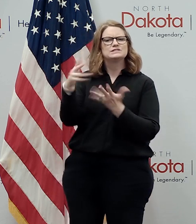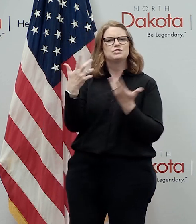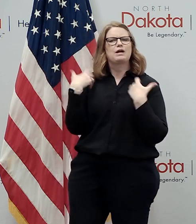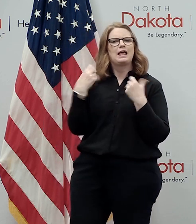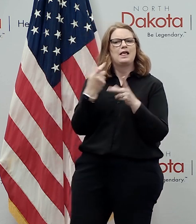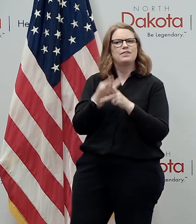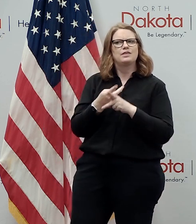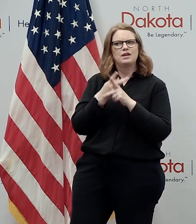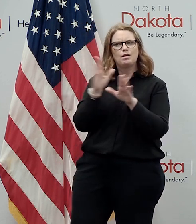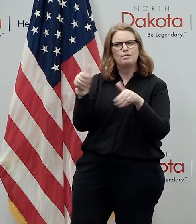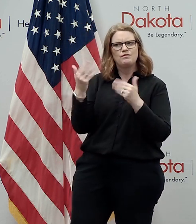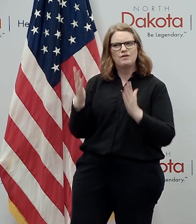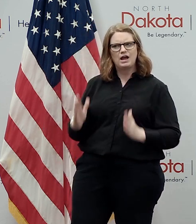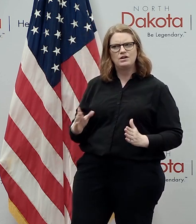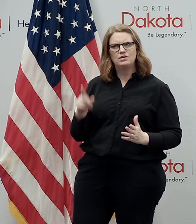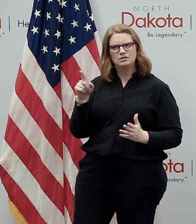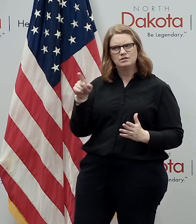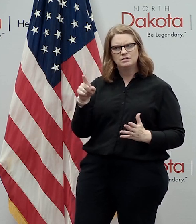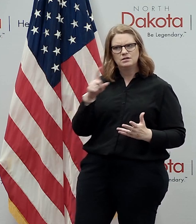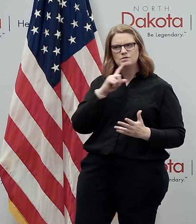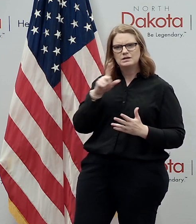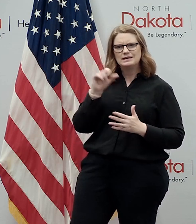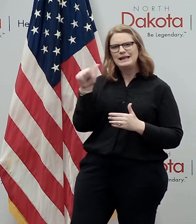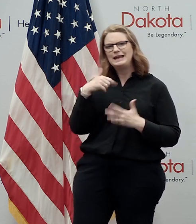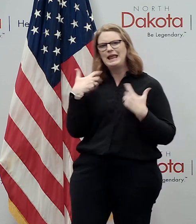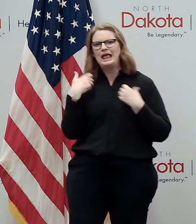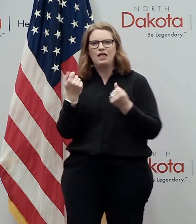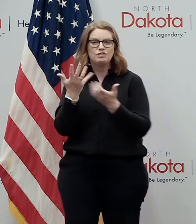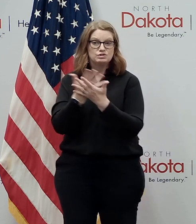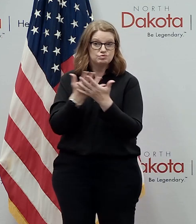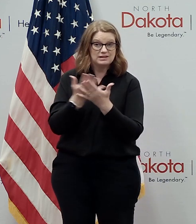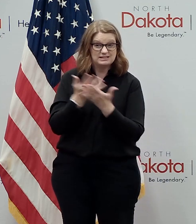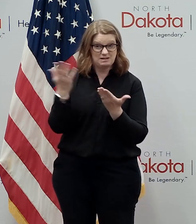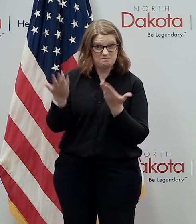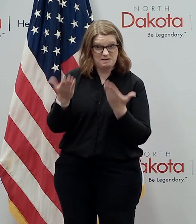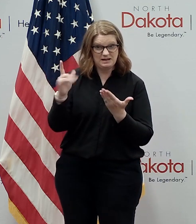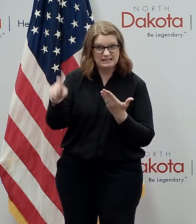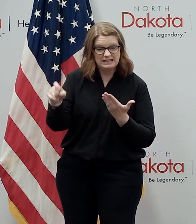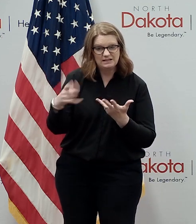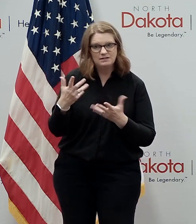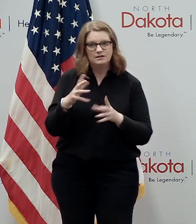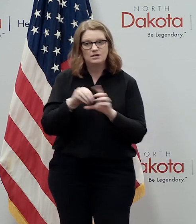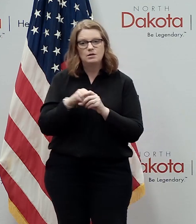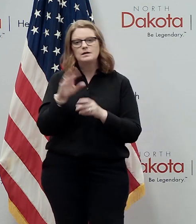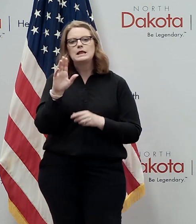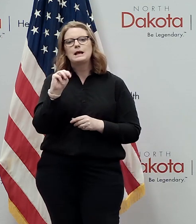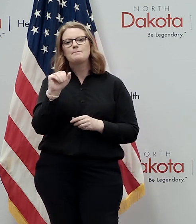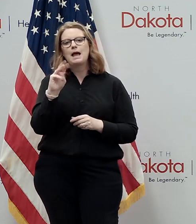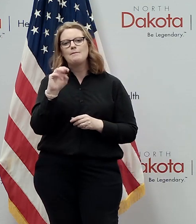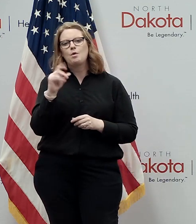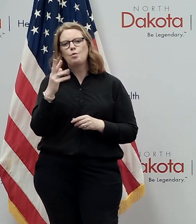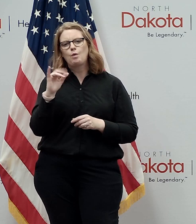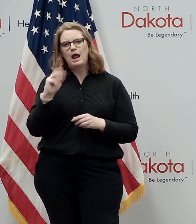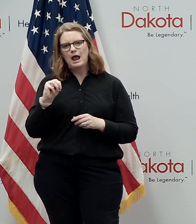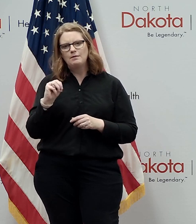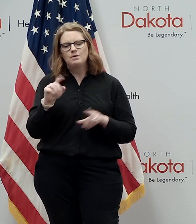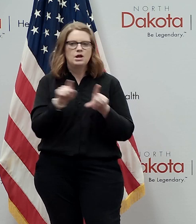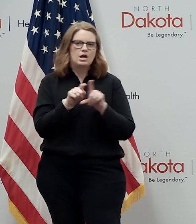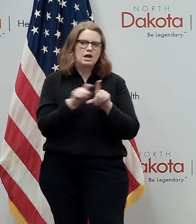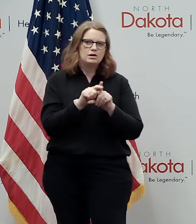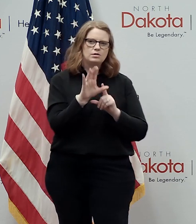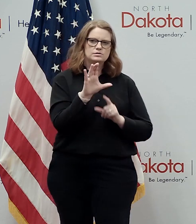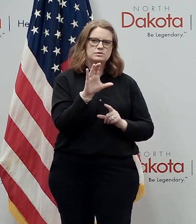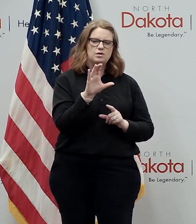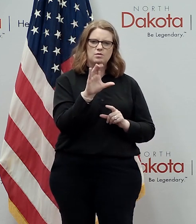provider to keep up to date on any health screenings that you might need including mammograms and colorectal cancer